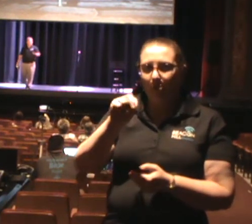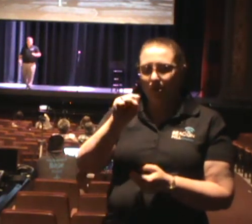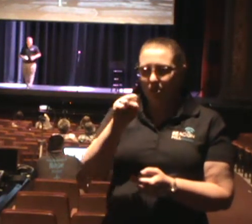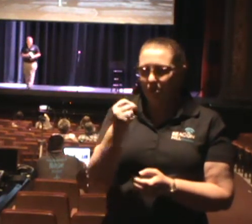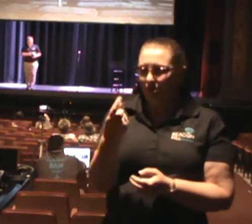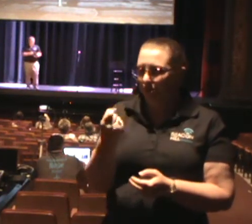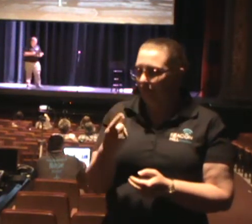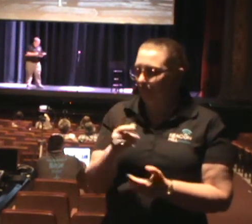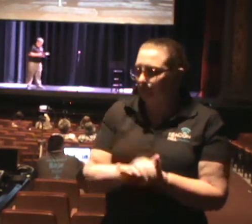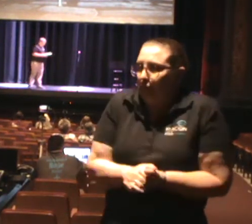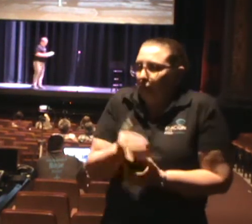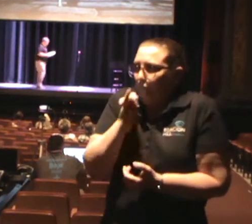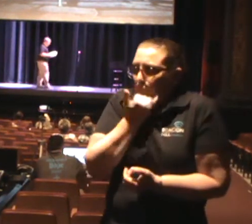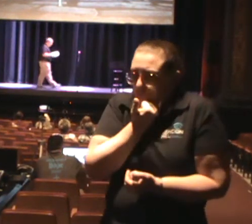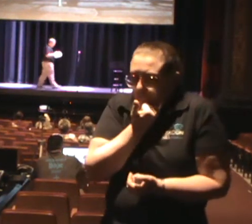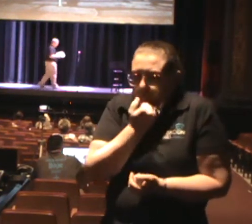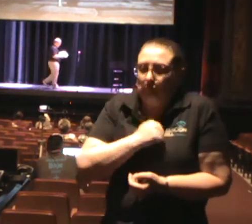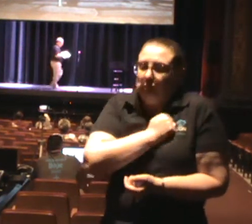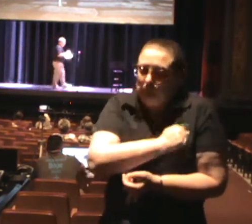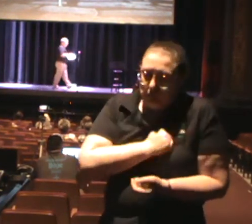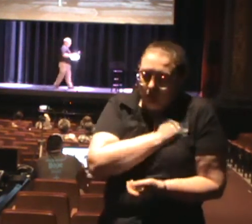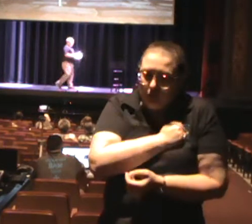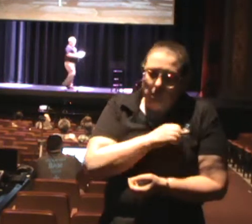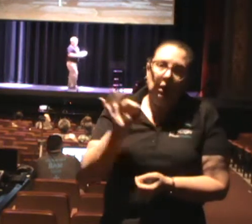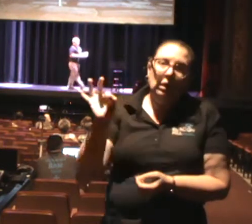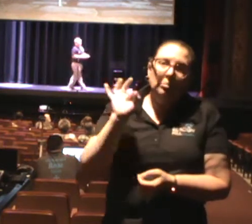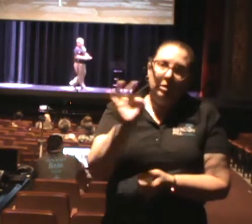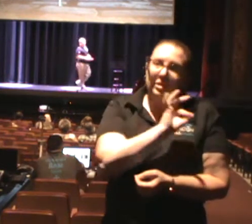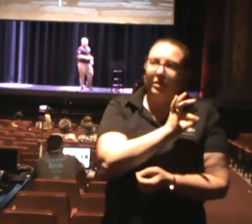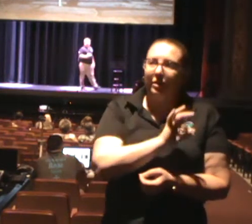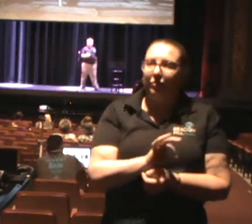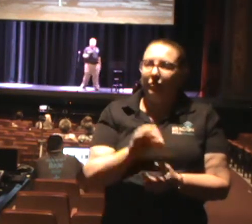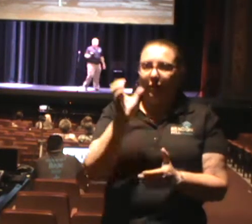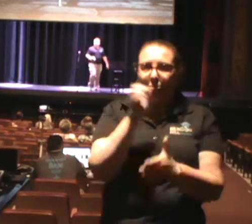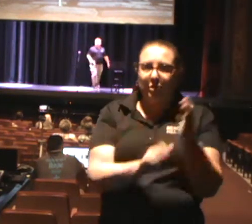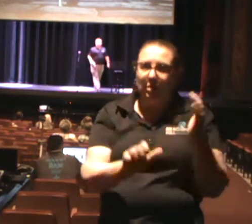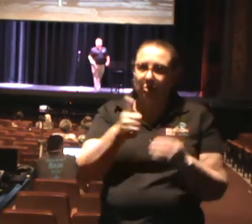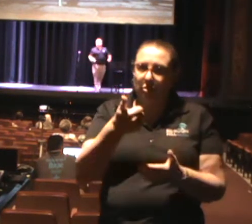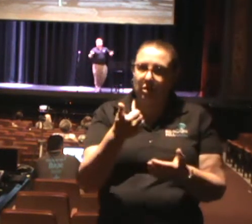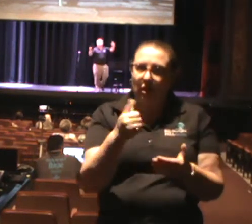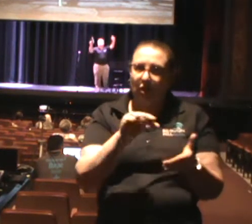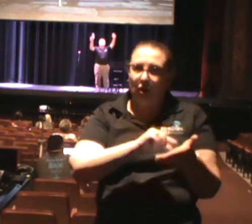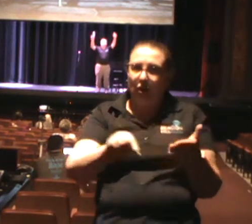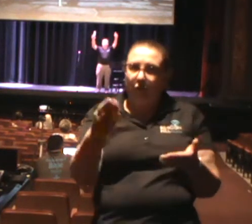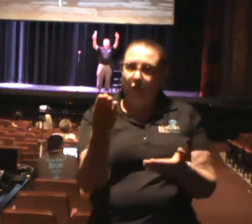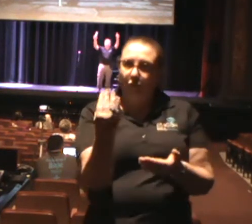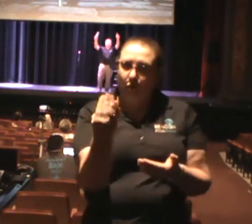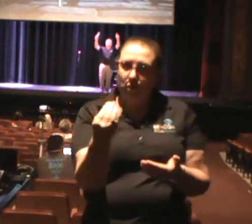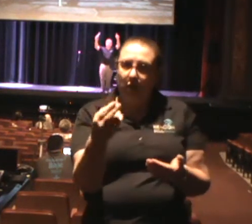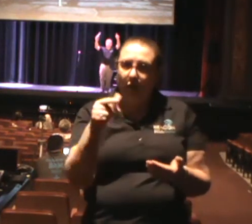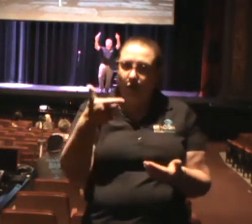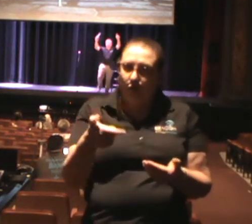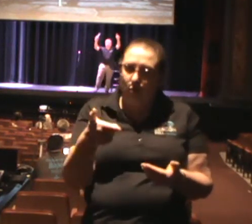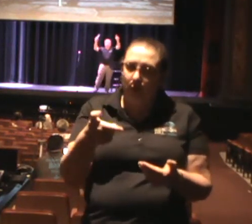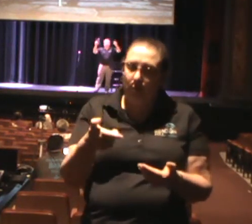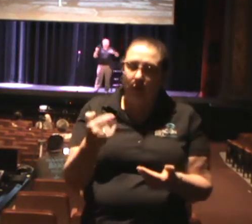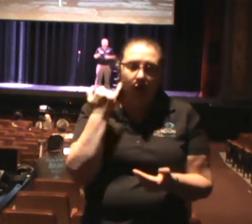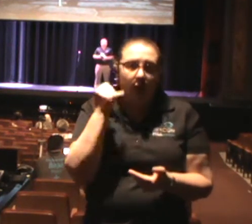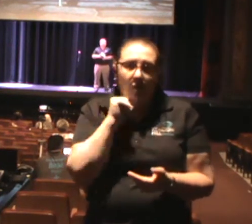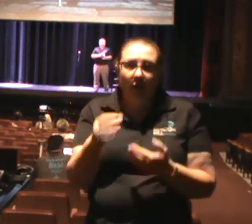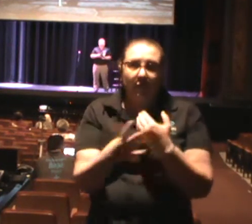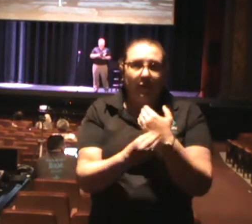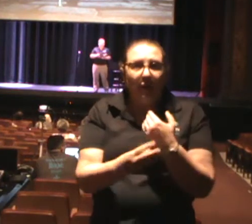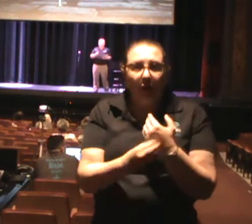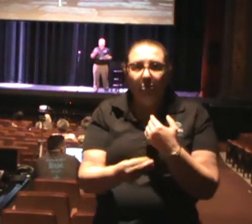10 that I am preaching from this morning. Romans 10, 14 through 21. If you don't have a copy of God's Word, the words will be coming up on the screen right here.